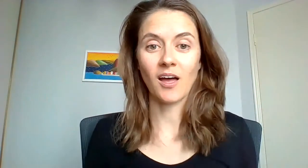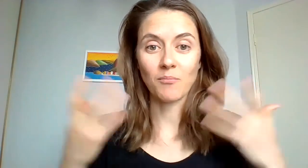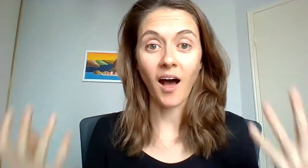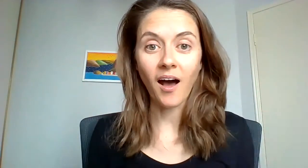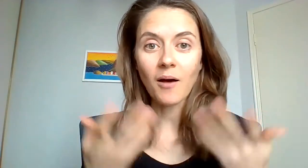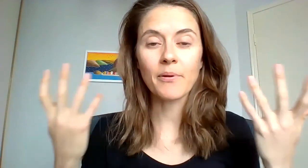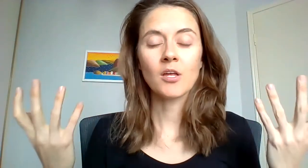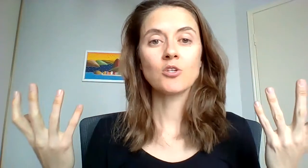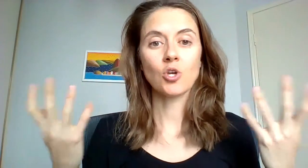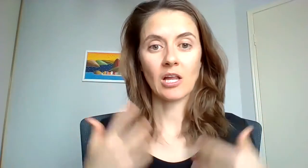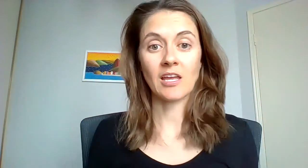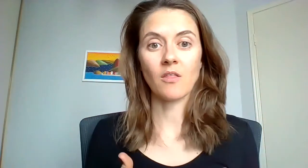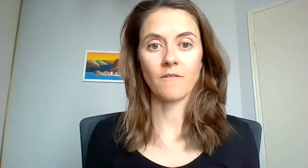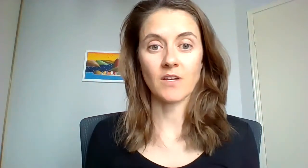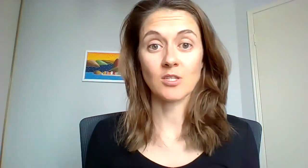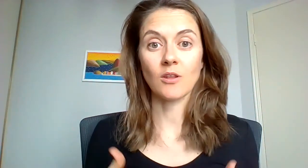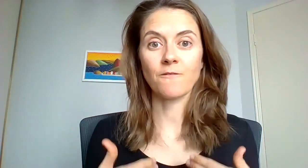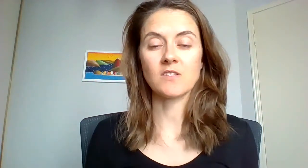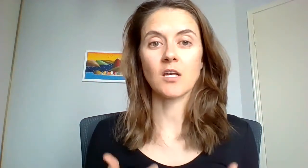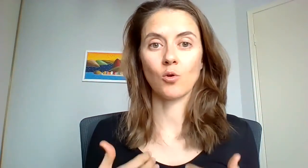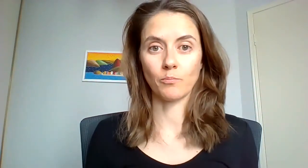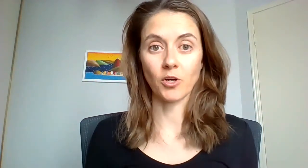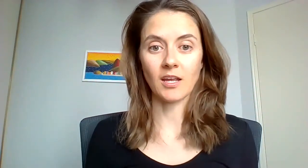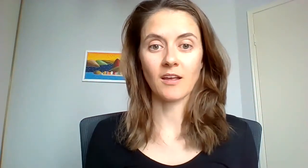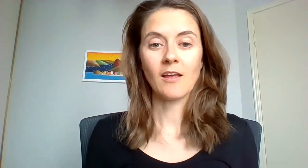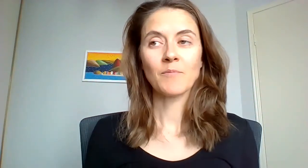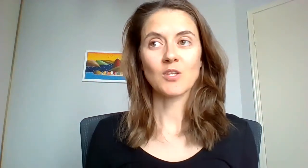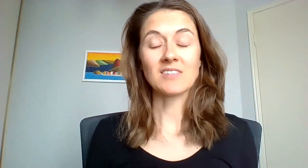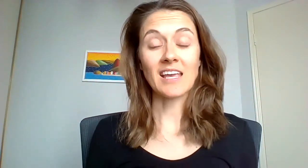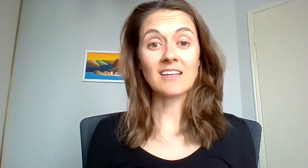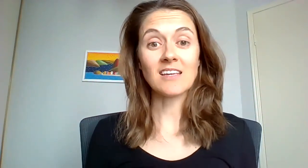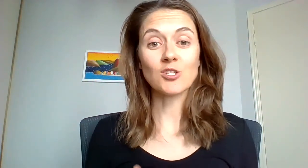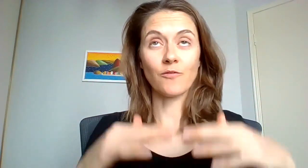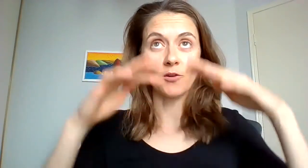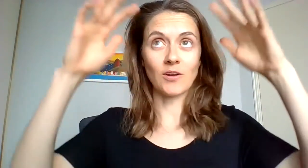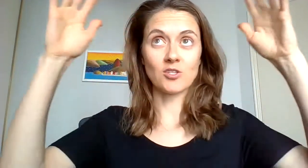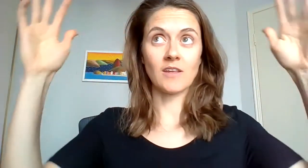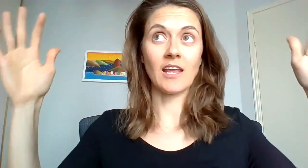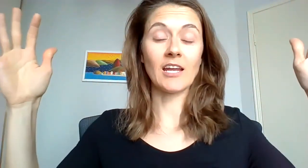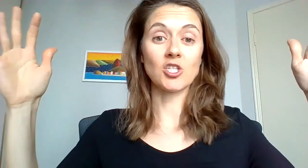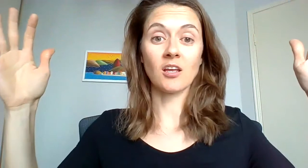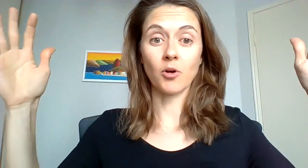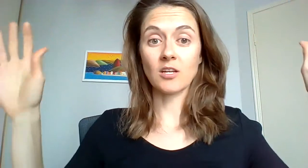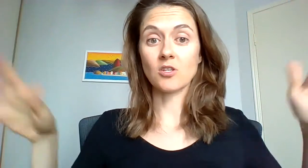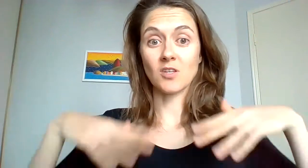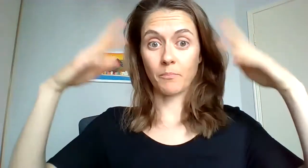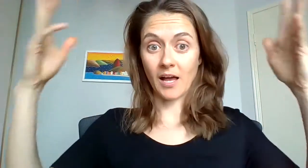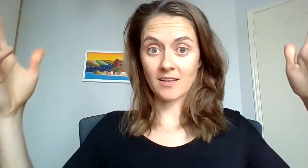come up to clear the vessel, the physical body, so it's easy to float into the energetic body to surpass